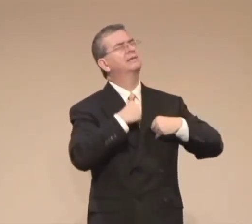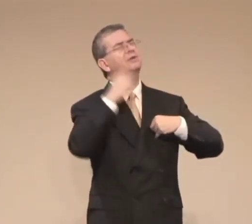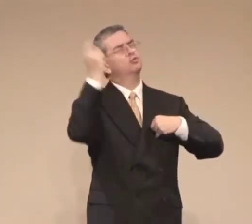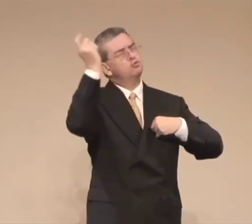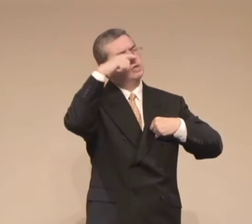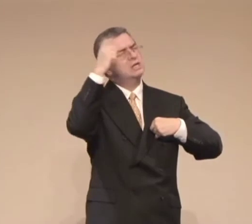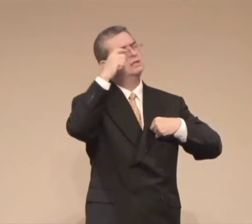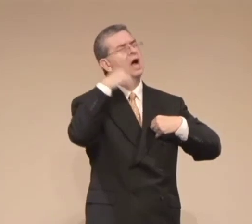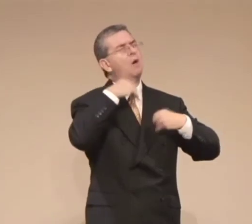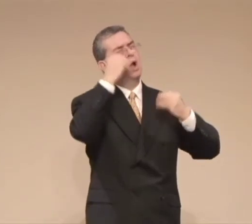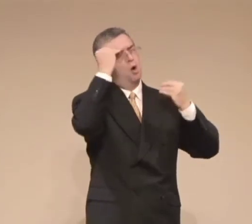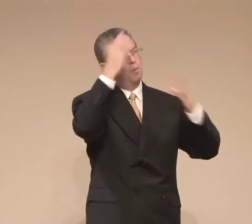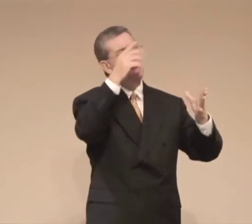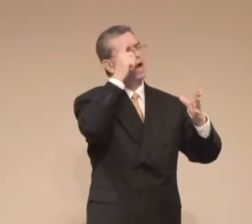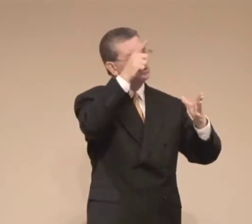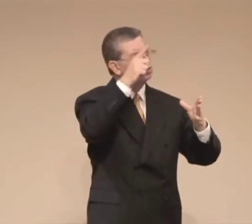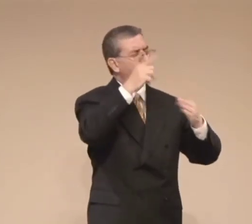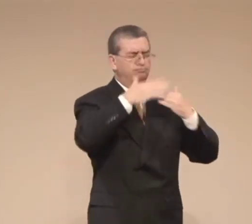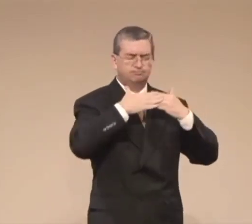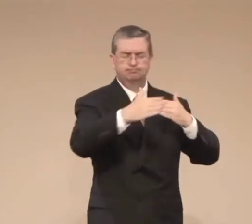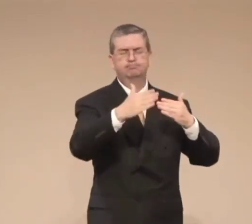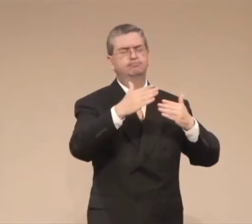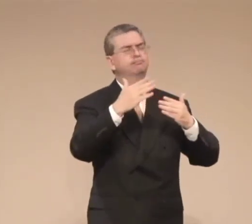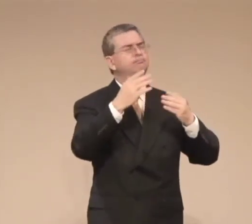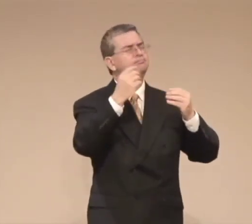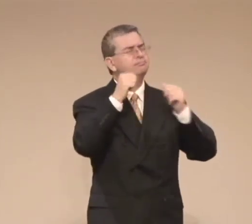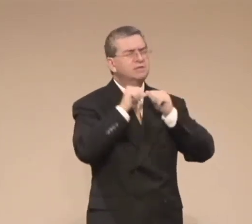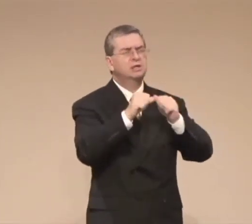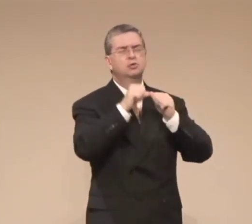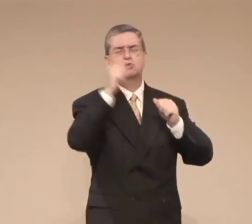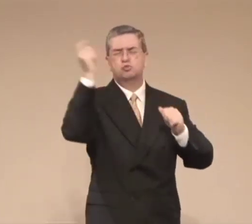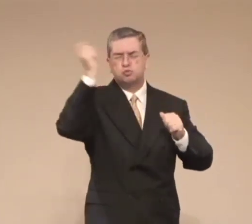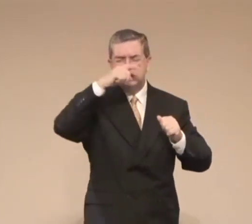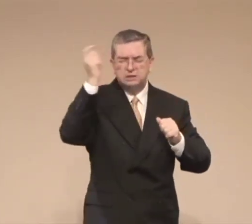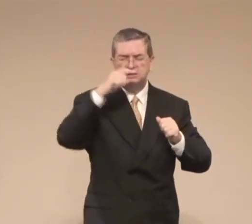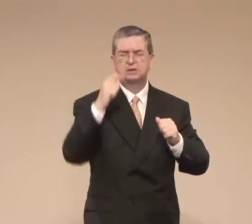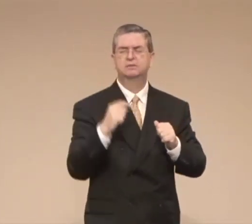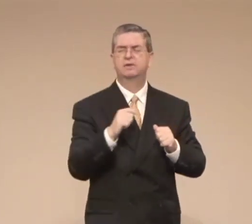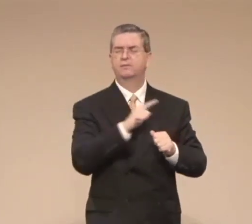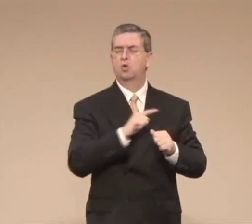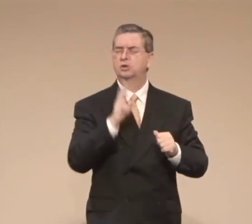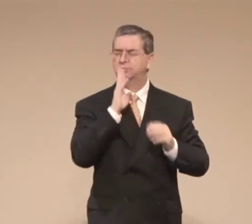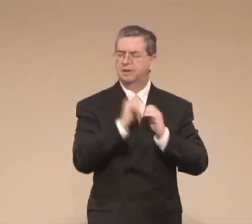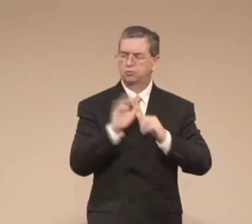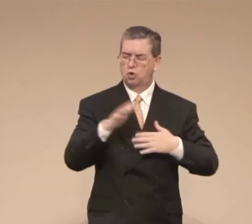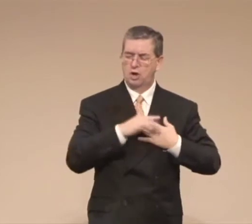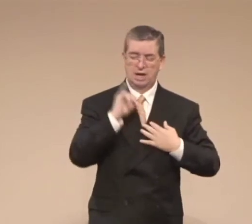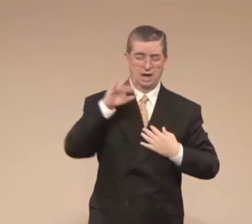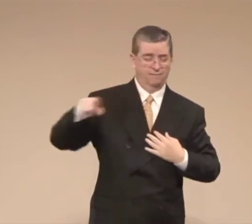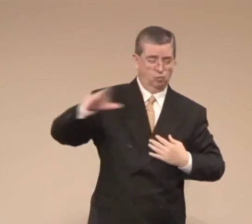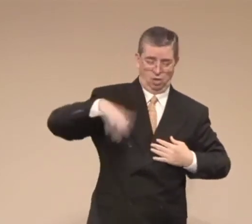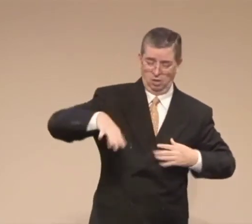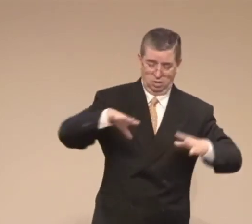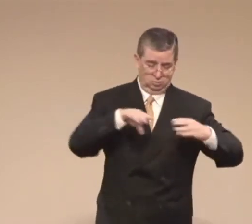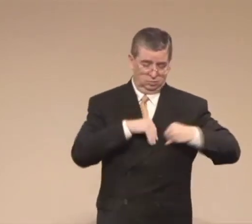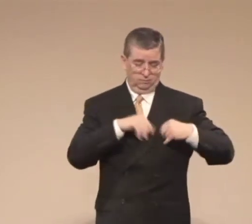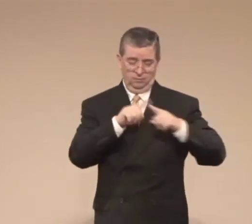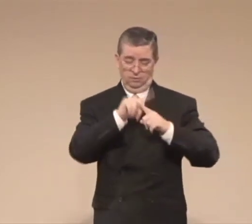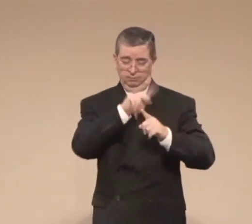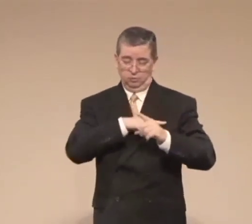lord now we open our altar that we can come and kneel before you and we pray for wisdom for each and every